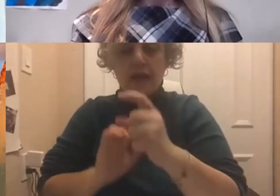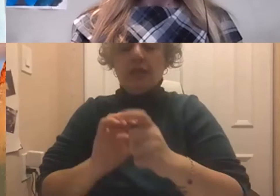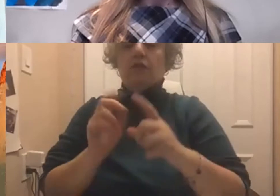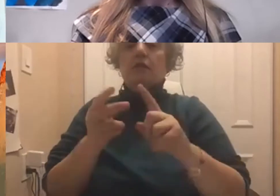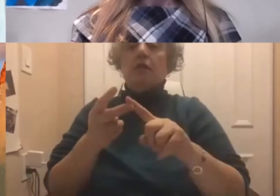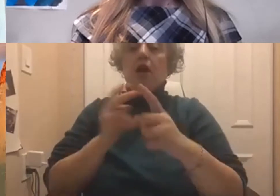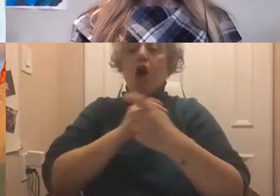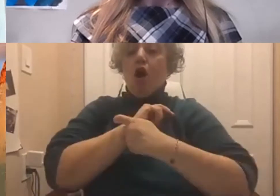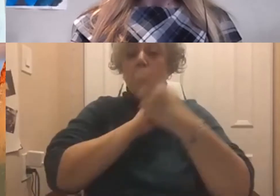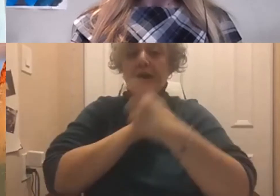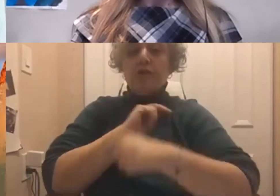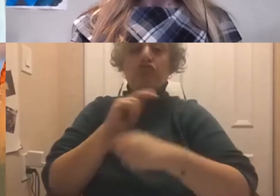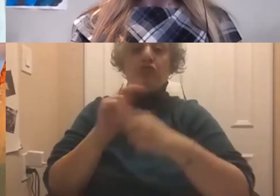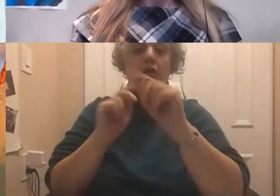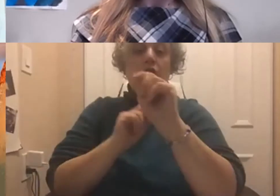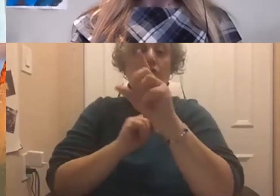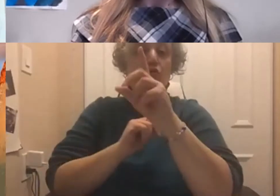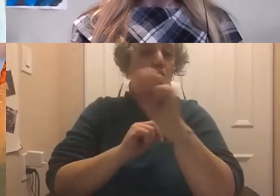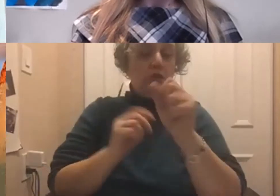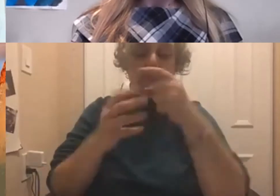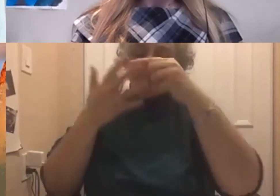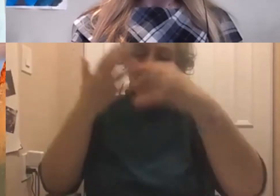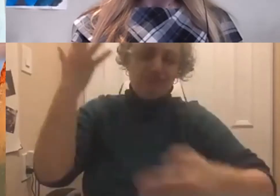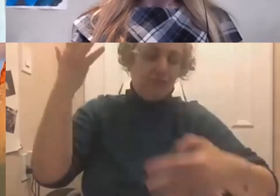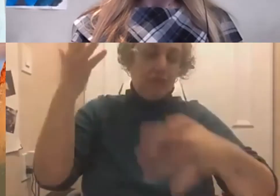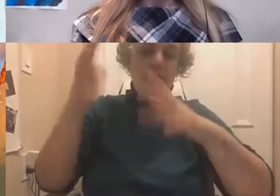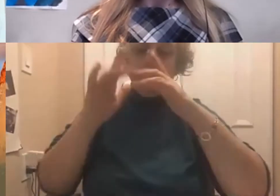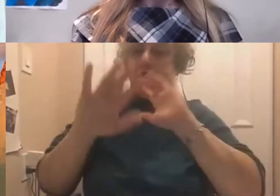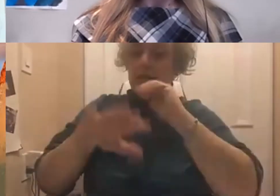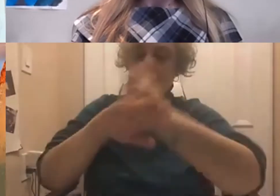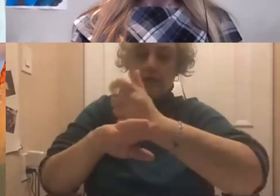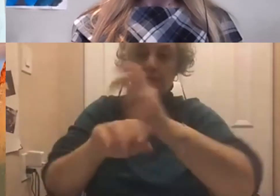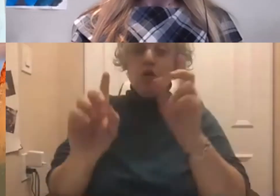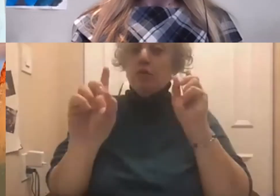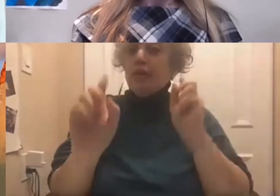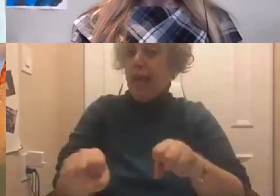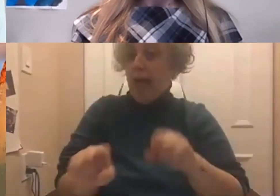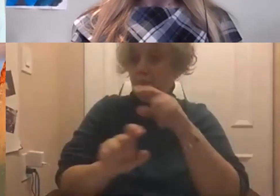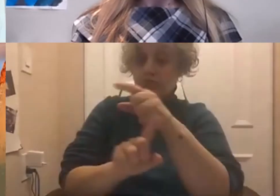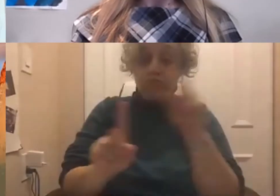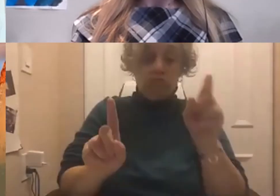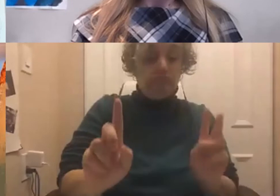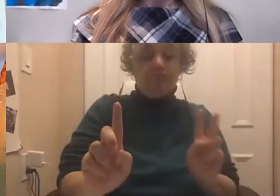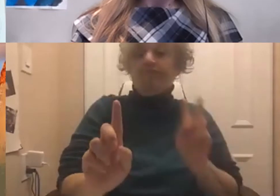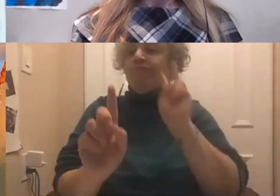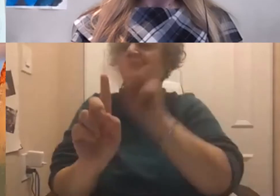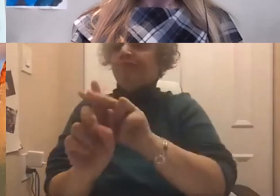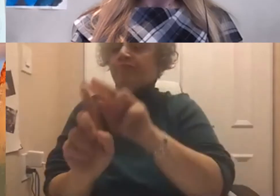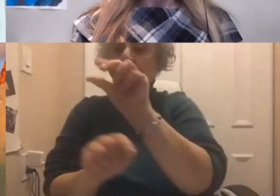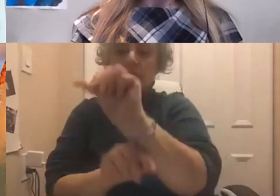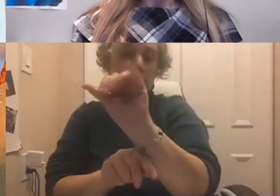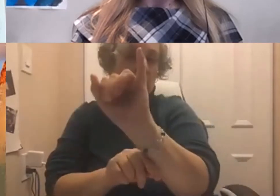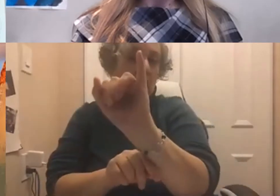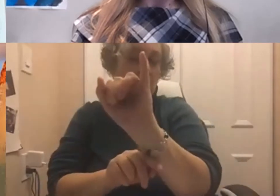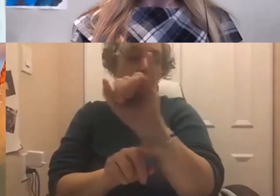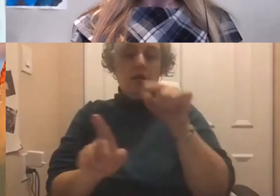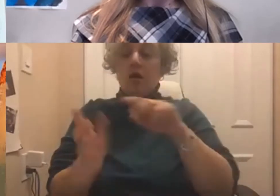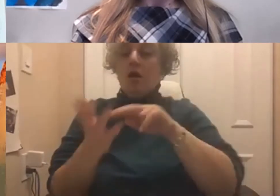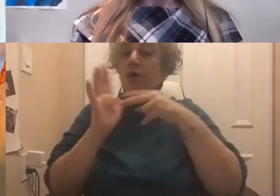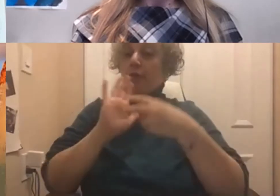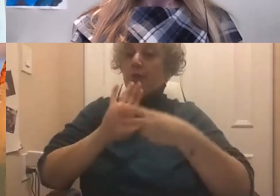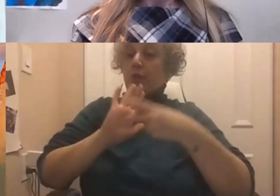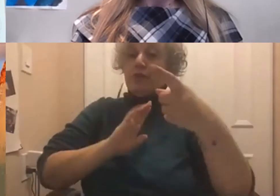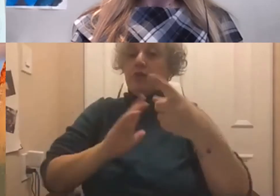you can use AI to find those quote